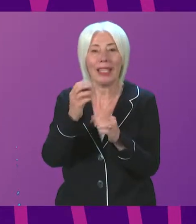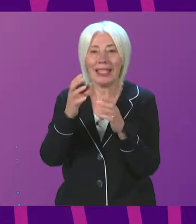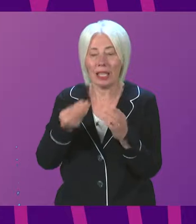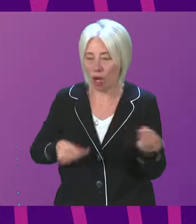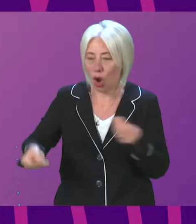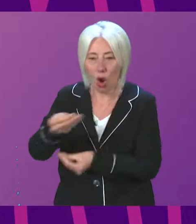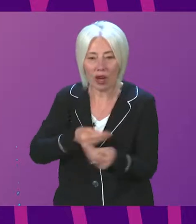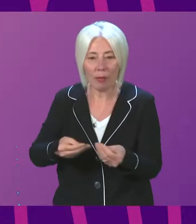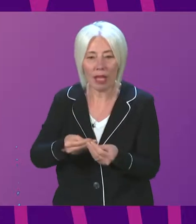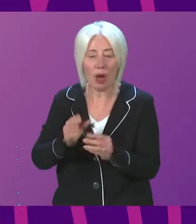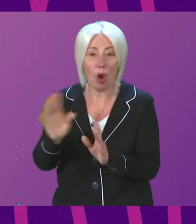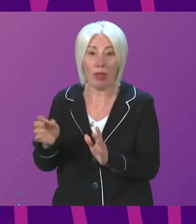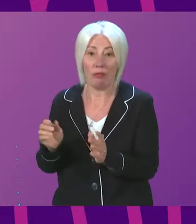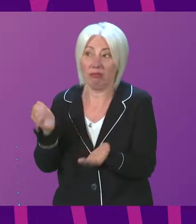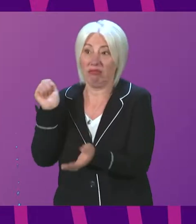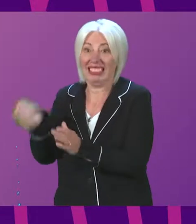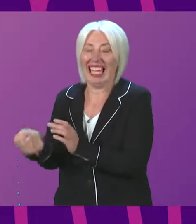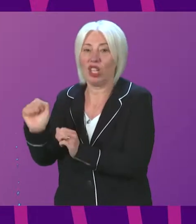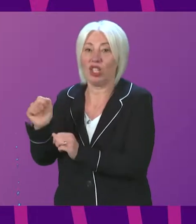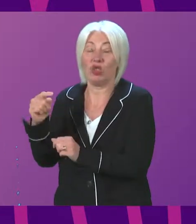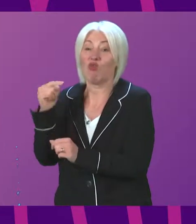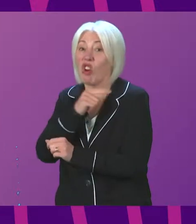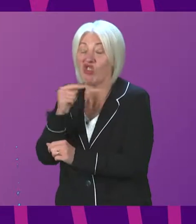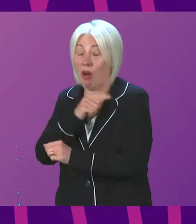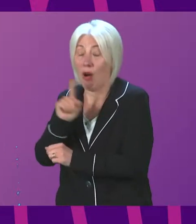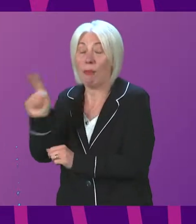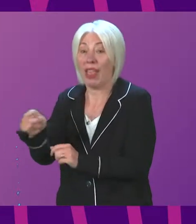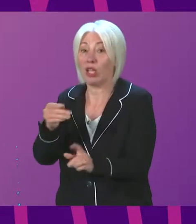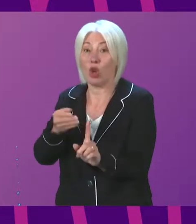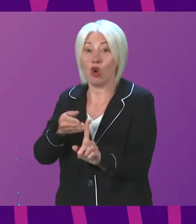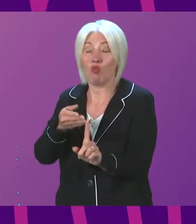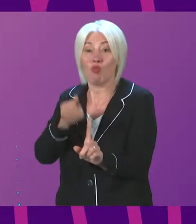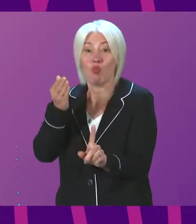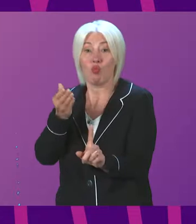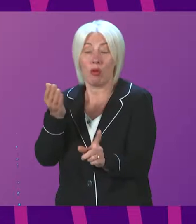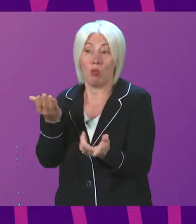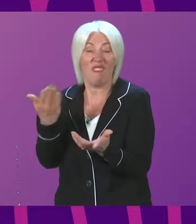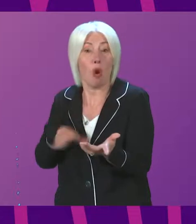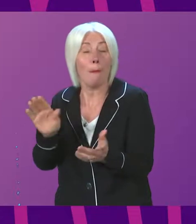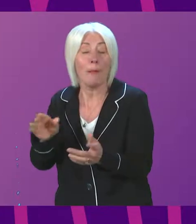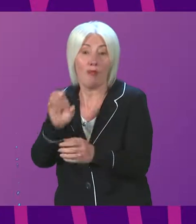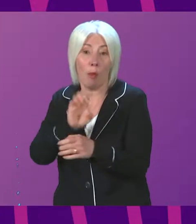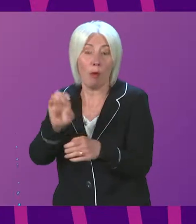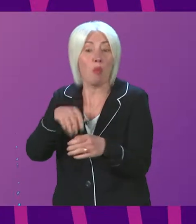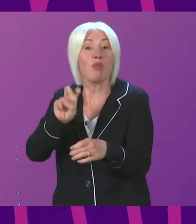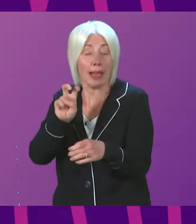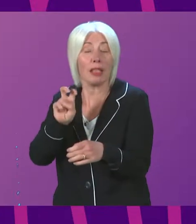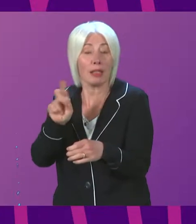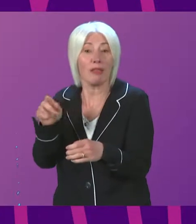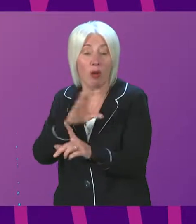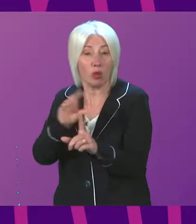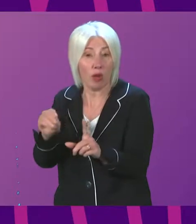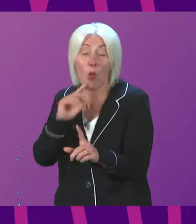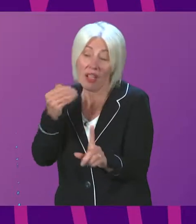from sanctioned Russia. This is a direct result of a Tory Brexit and will regrettably have a direct impact on